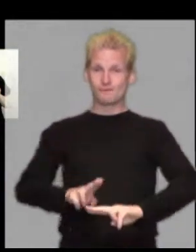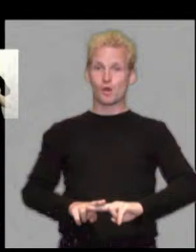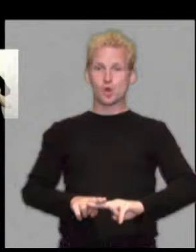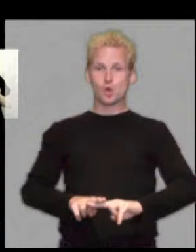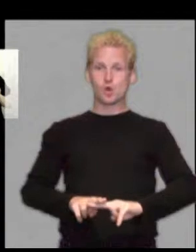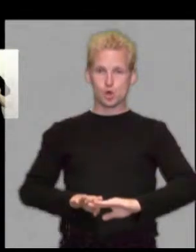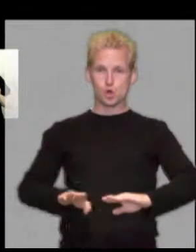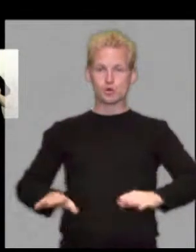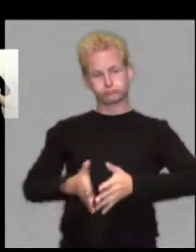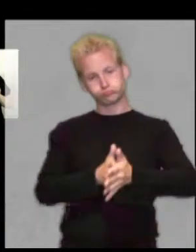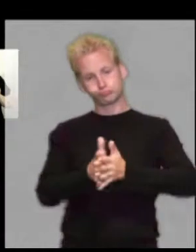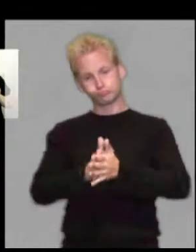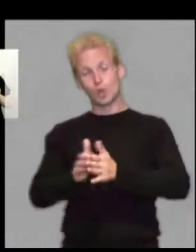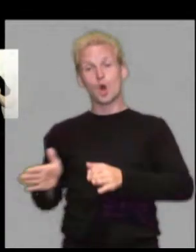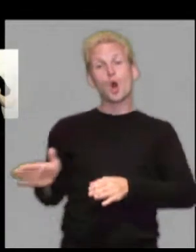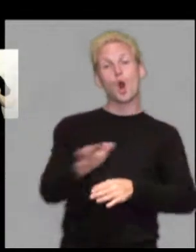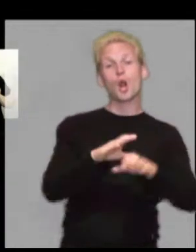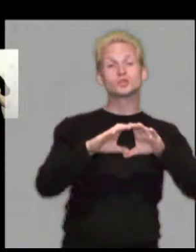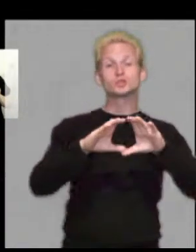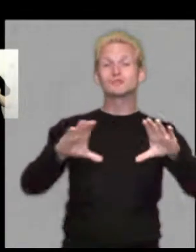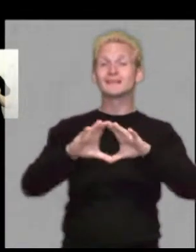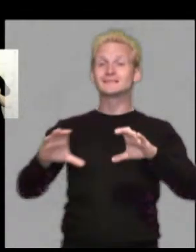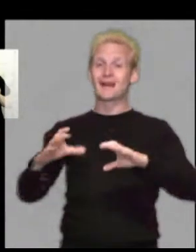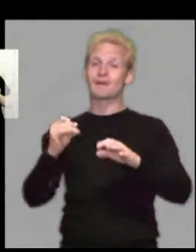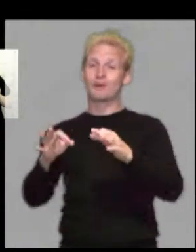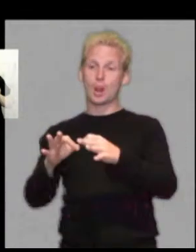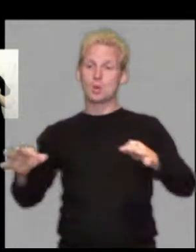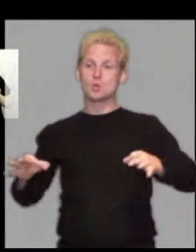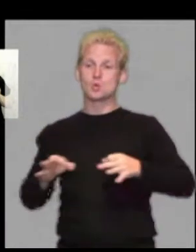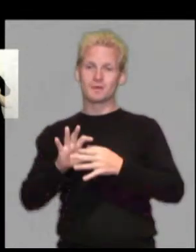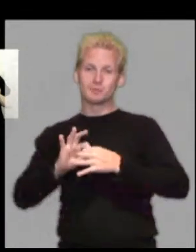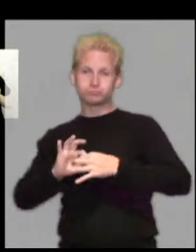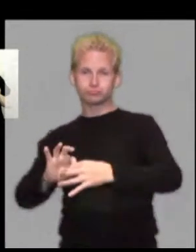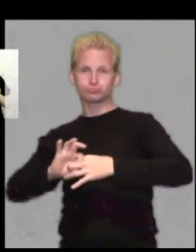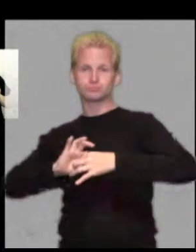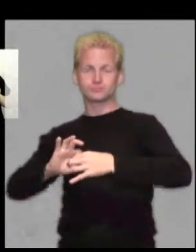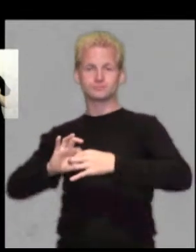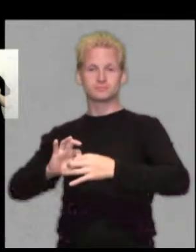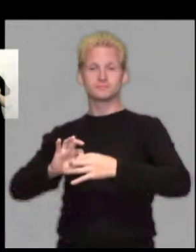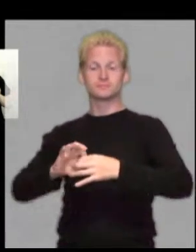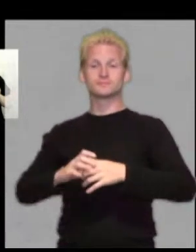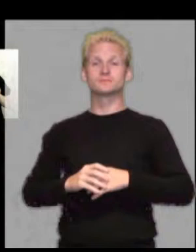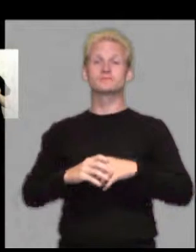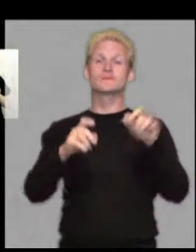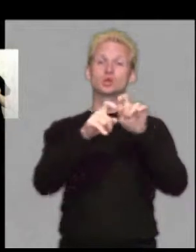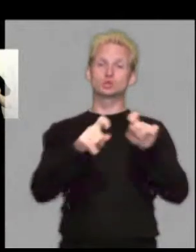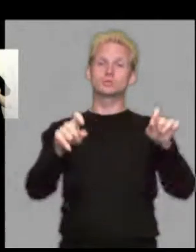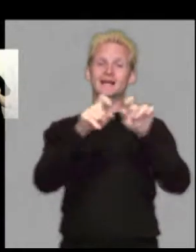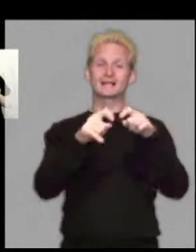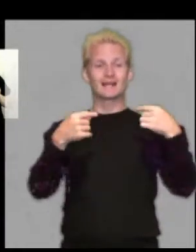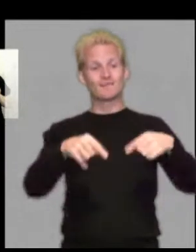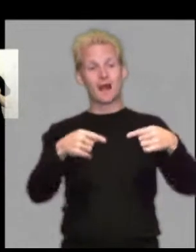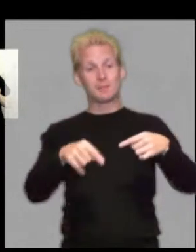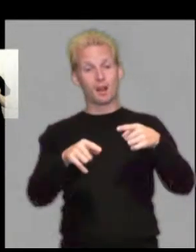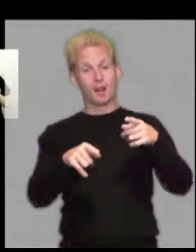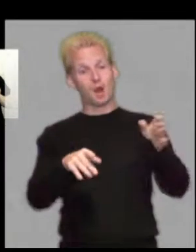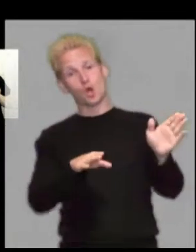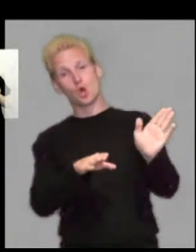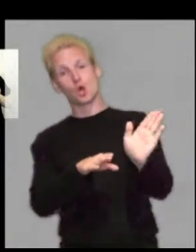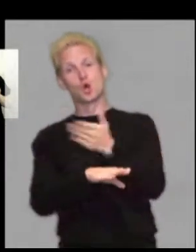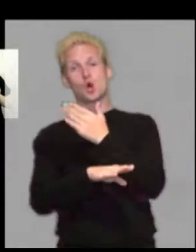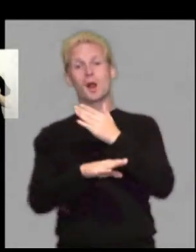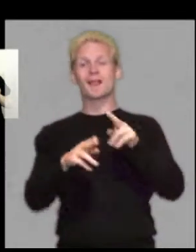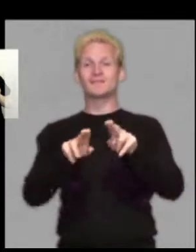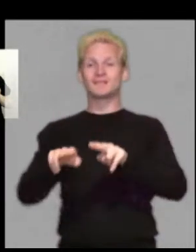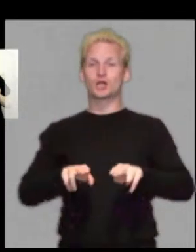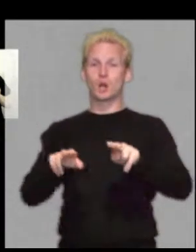floor. All of the screens also have induction loops fitted. Subtitles are available on all the